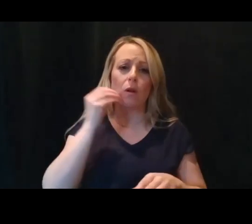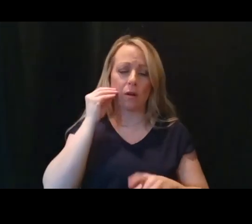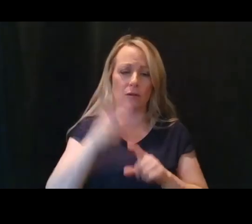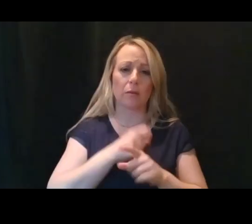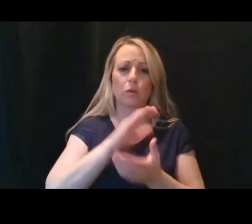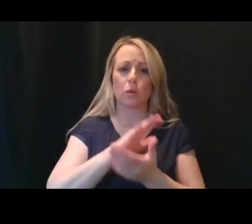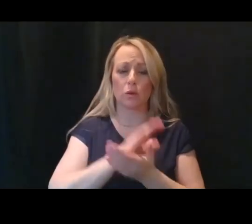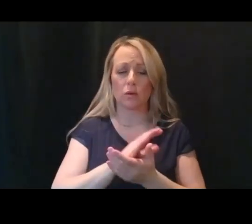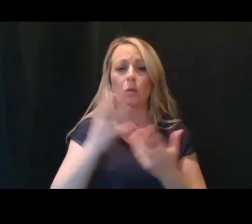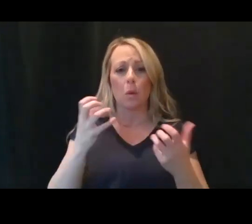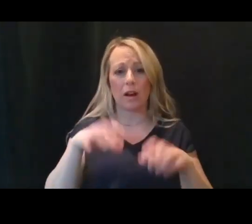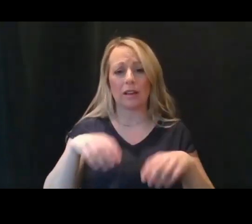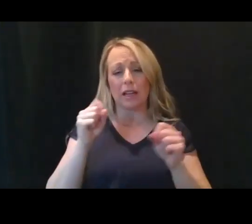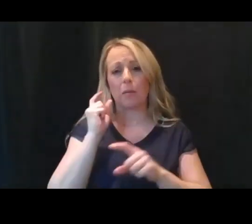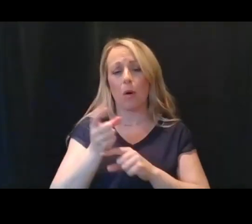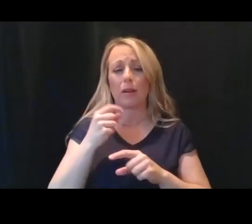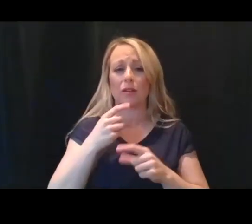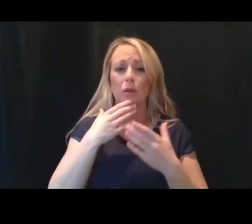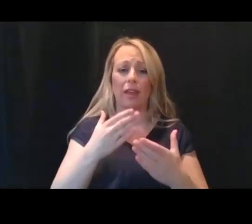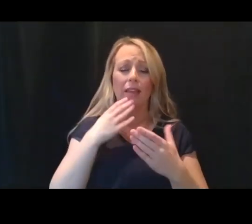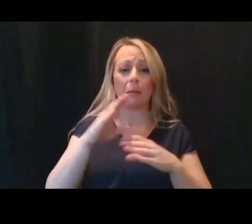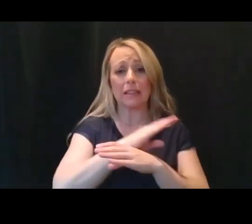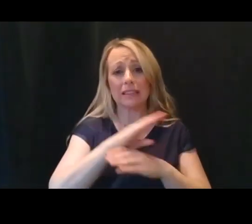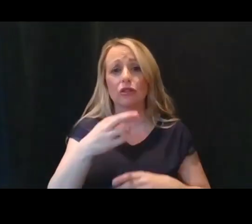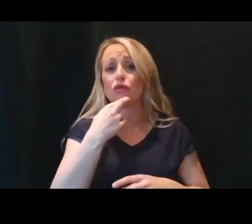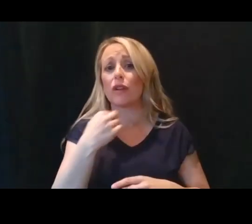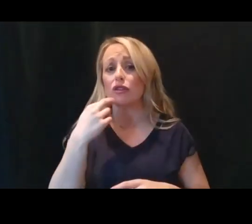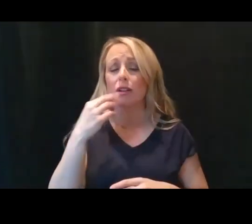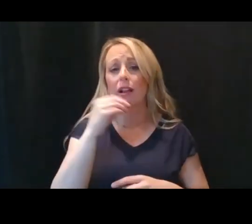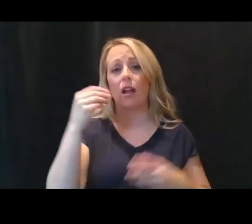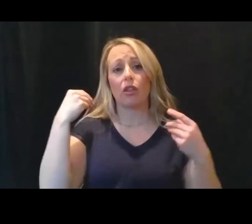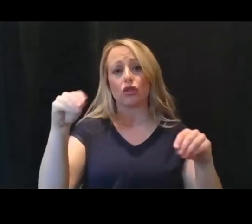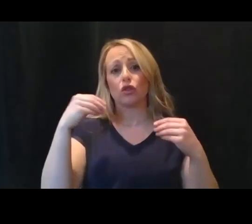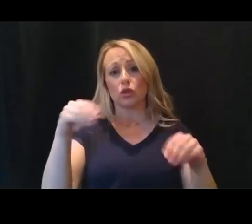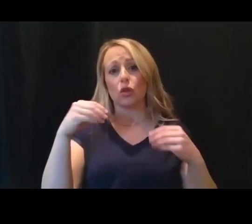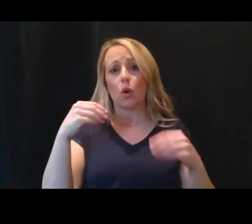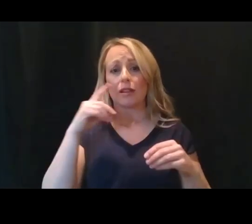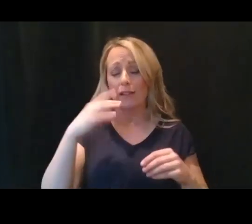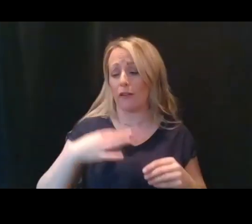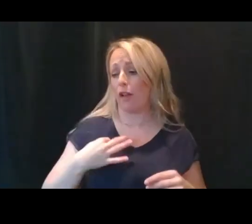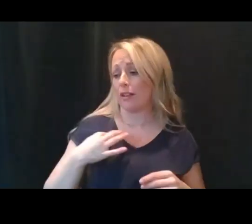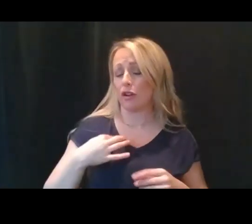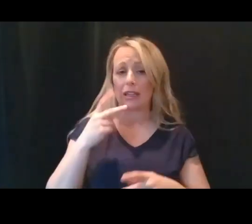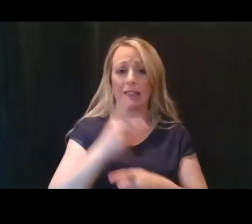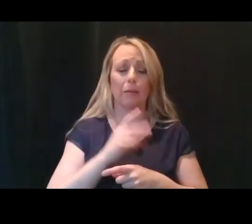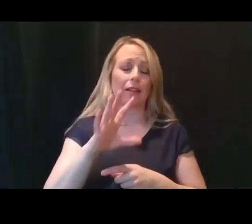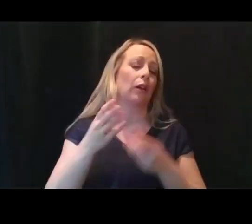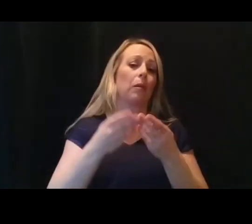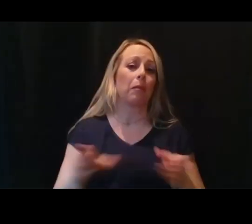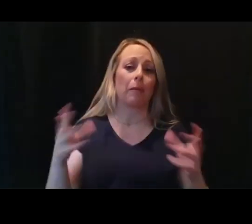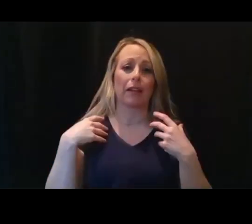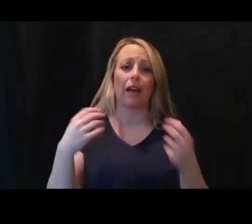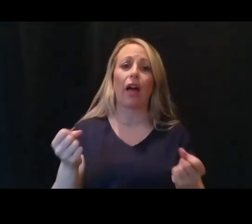take a moment to thank the businesses, restaurants, and other retail facilities that are voluntarily keeping their public health mitigation